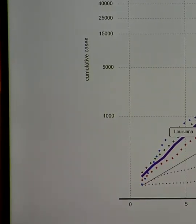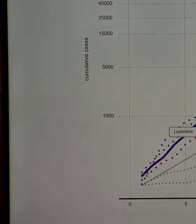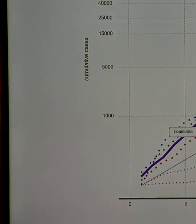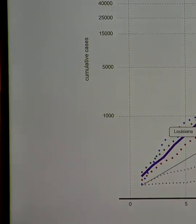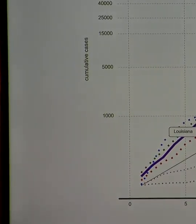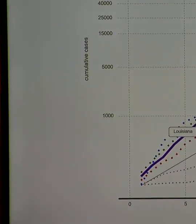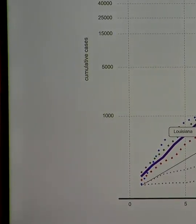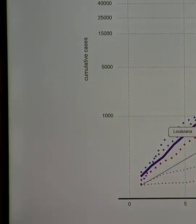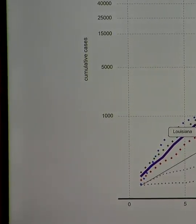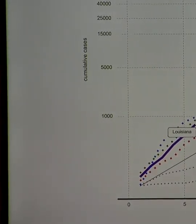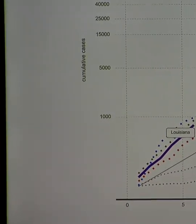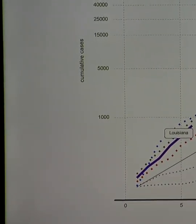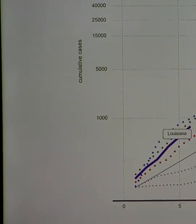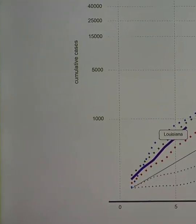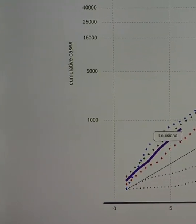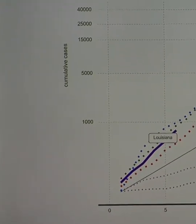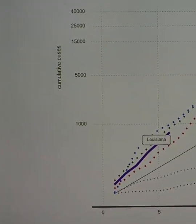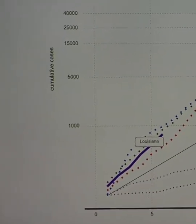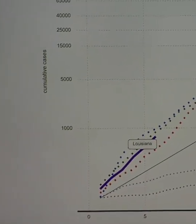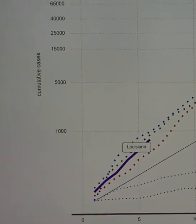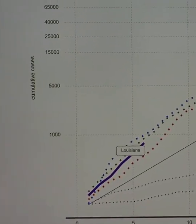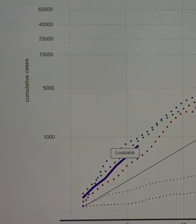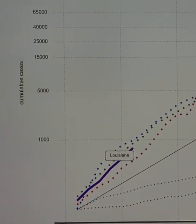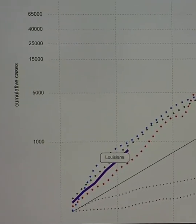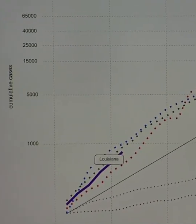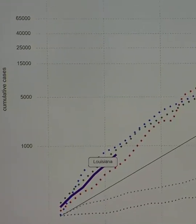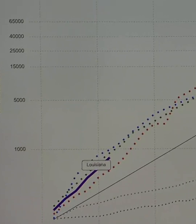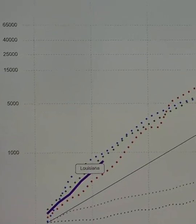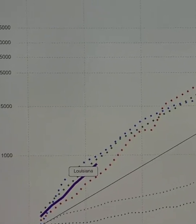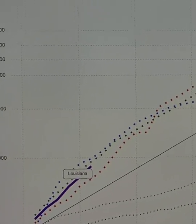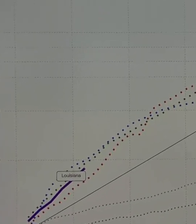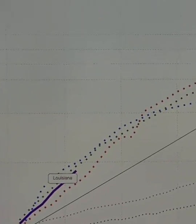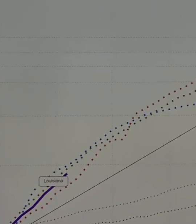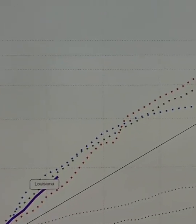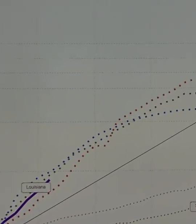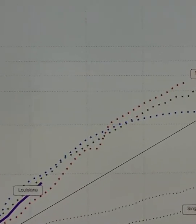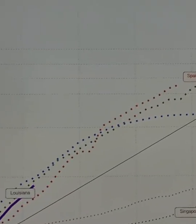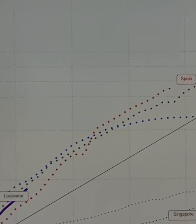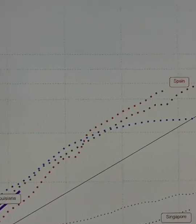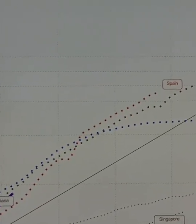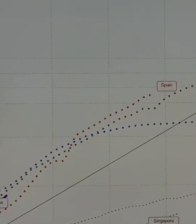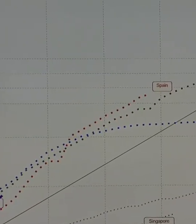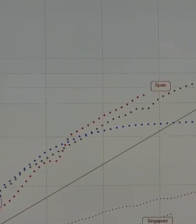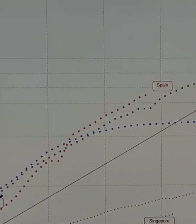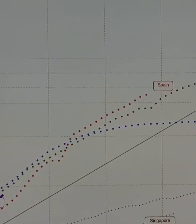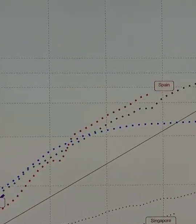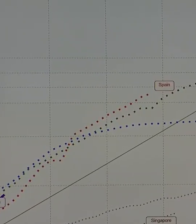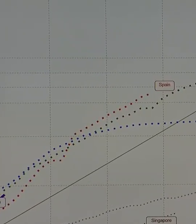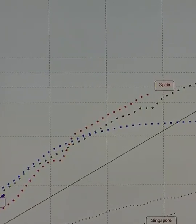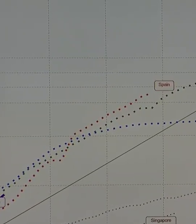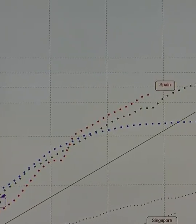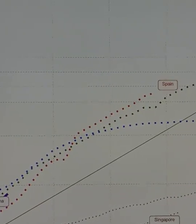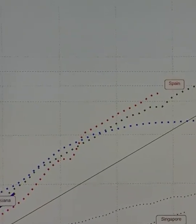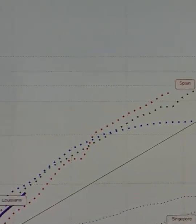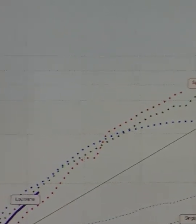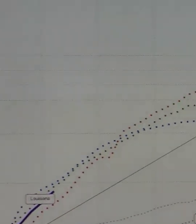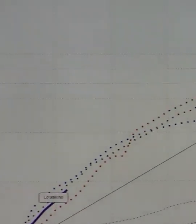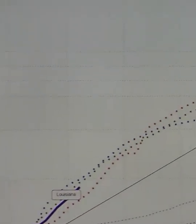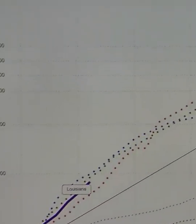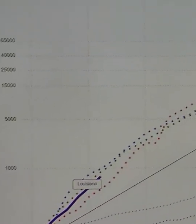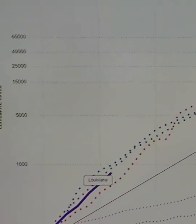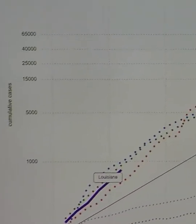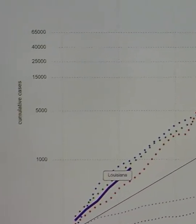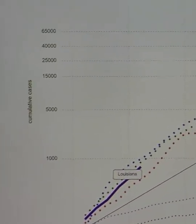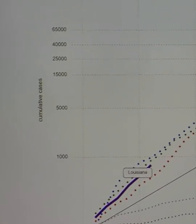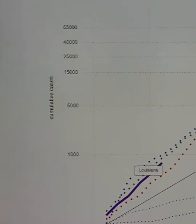whether they are an elected leader a community leader a faith leader we need everybody to embrace these mitigation measures and to